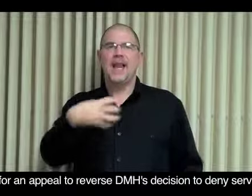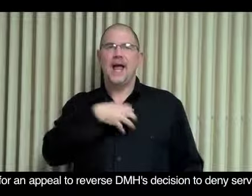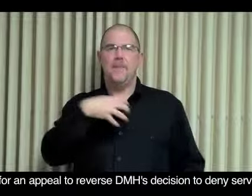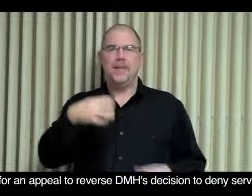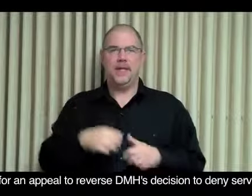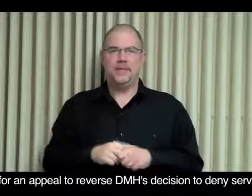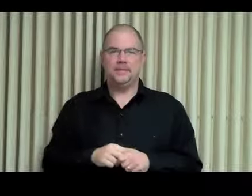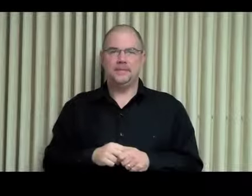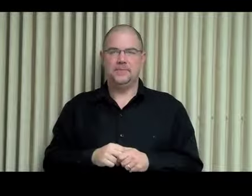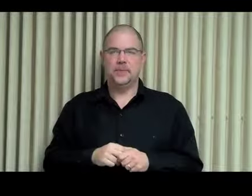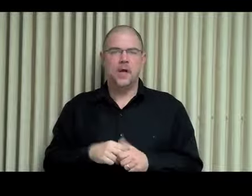services.